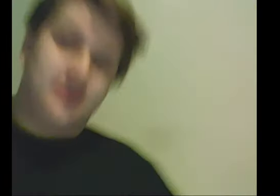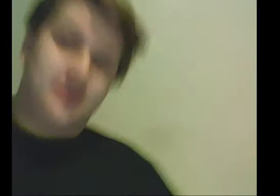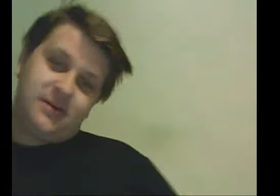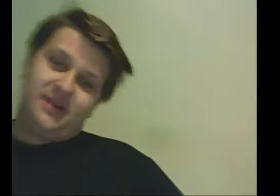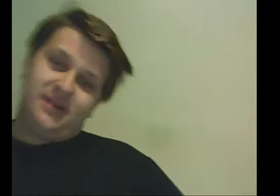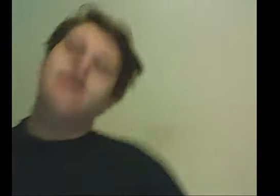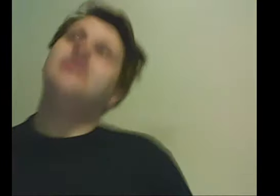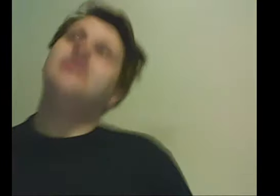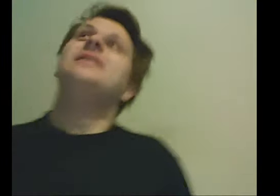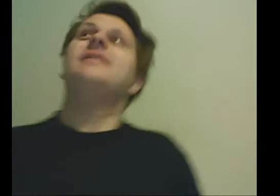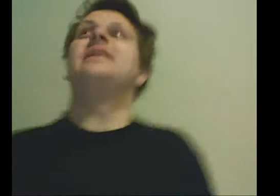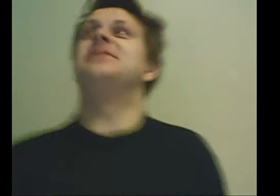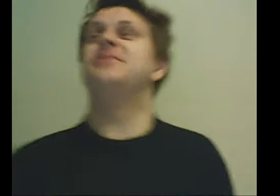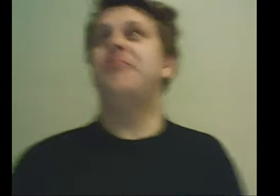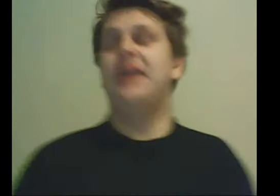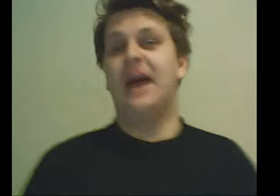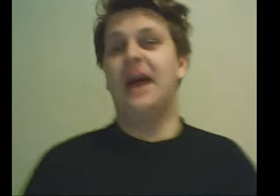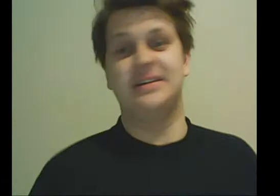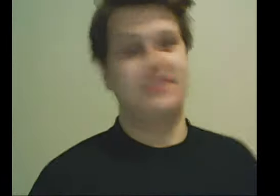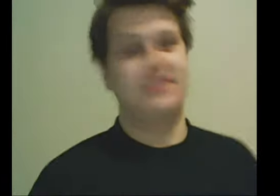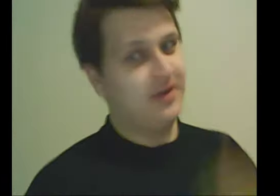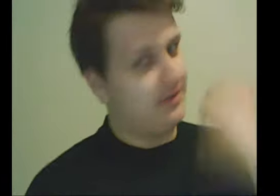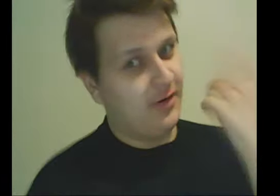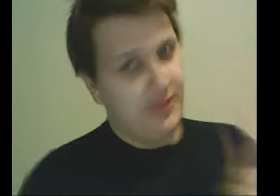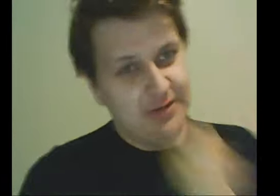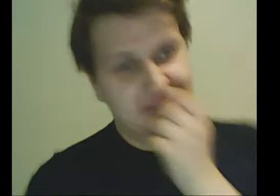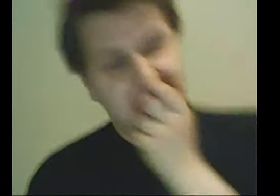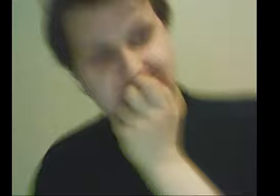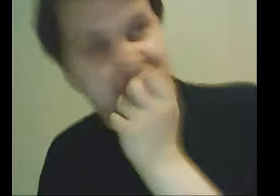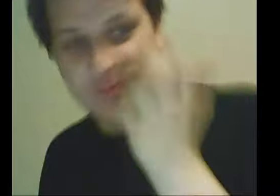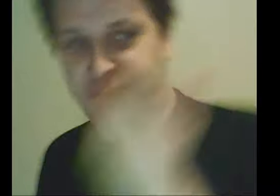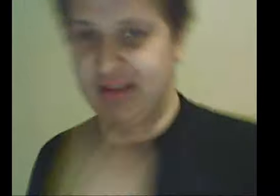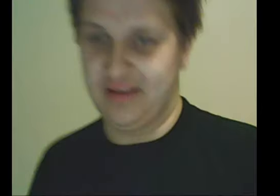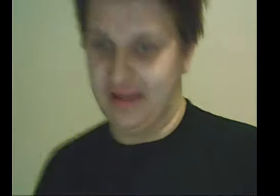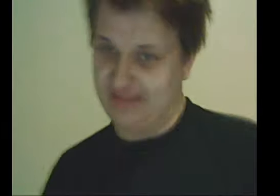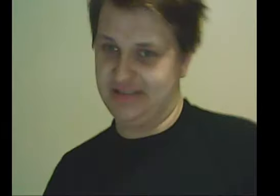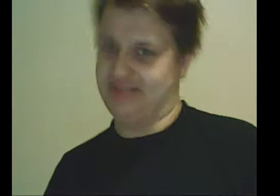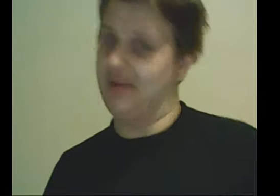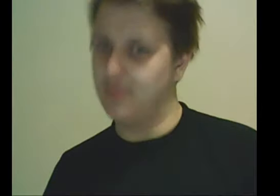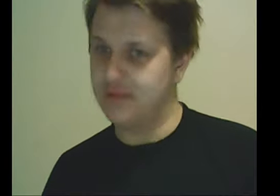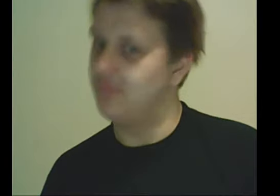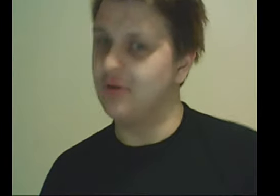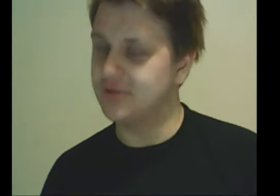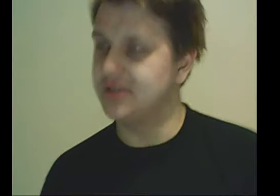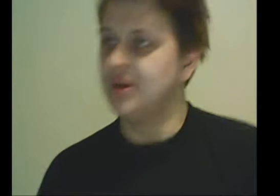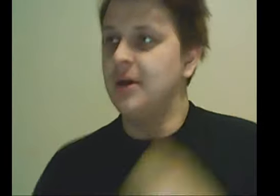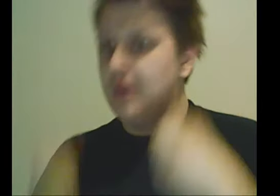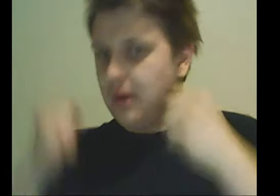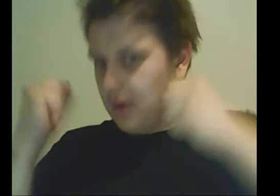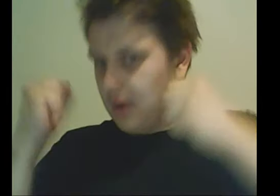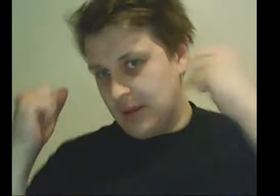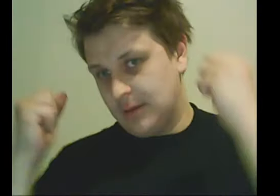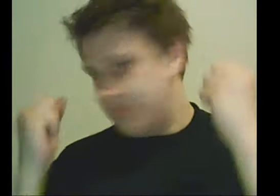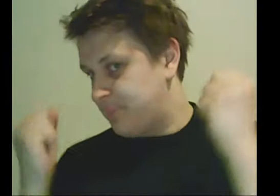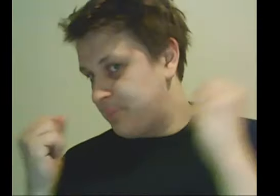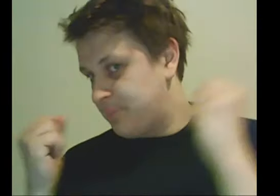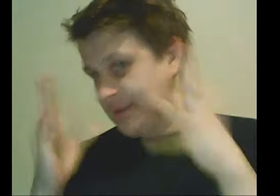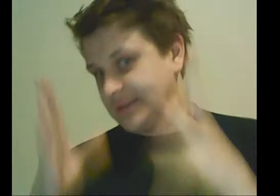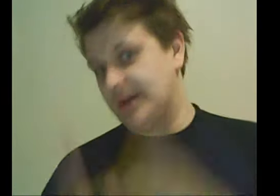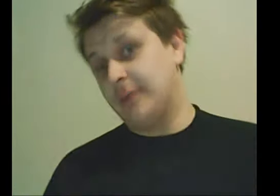there should be at least, also should be getting at least some votes. But I was